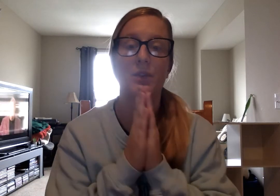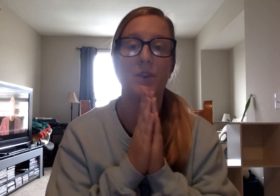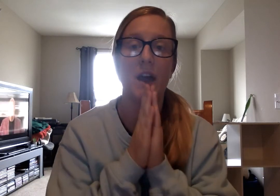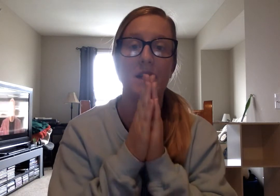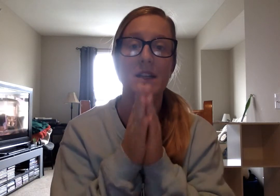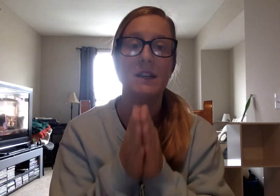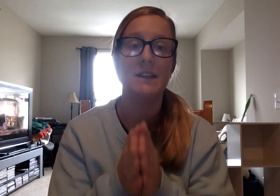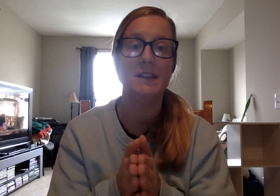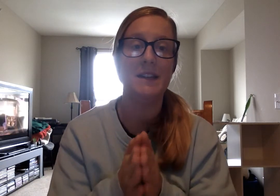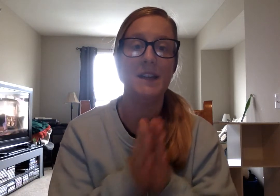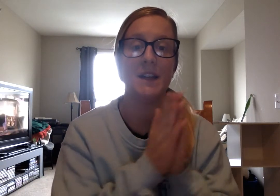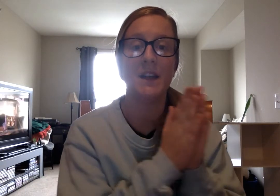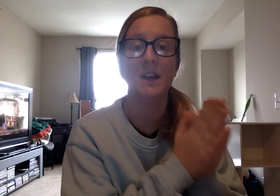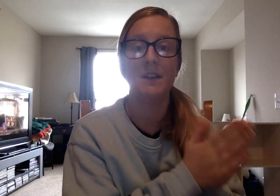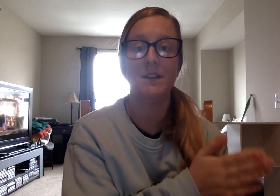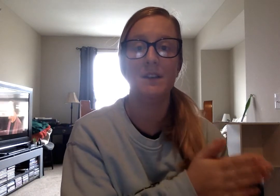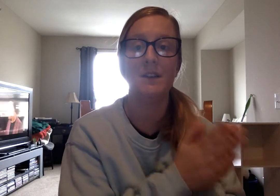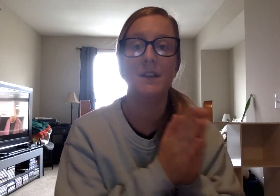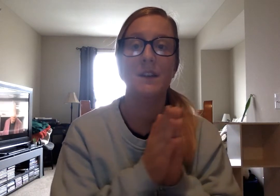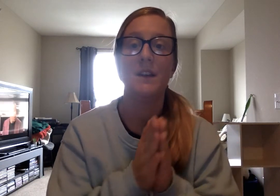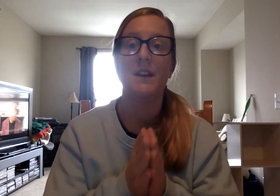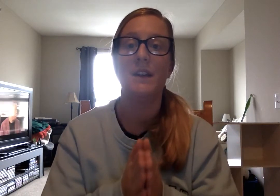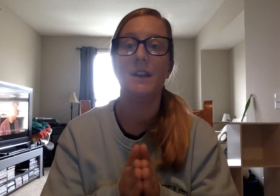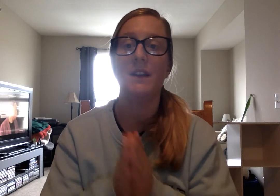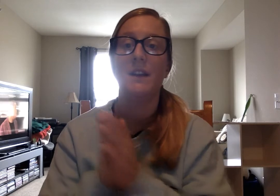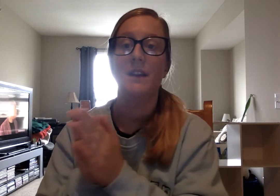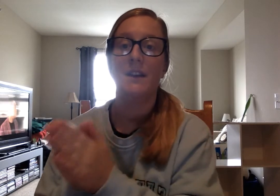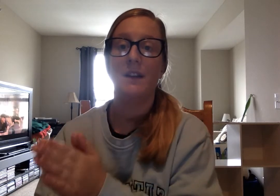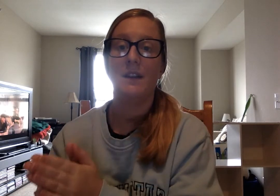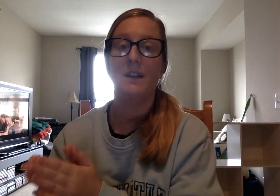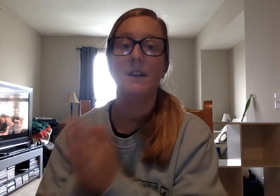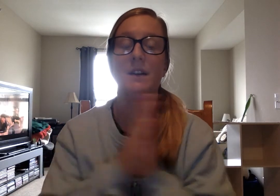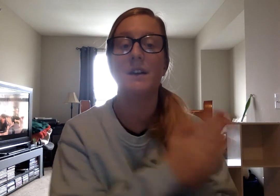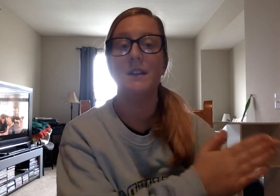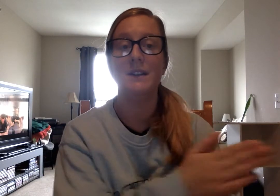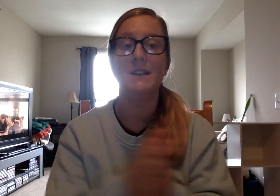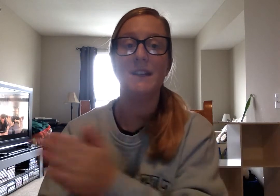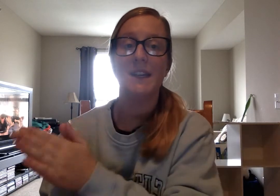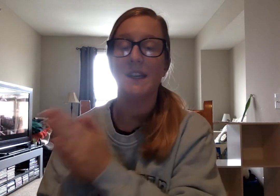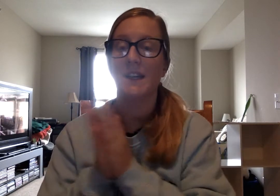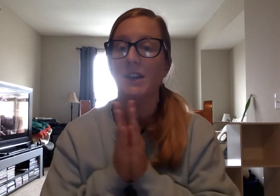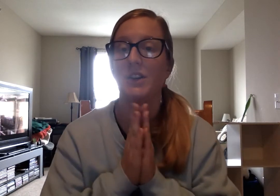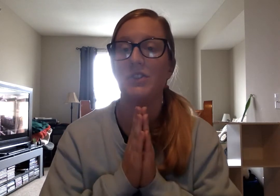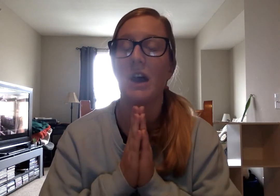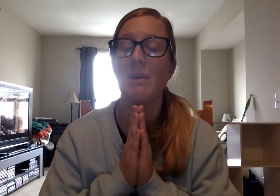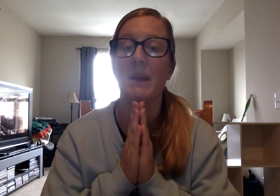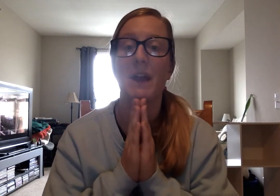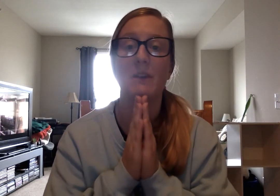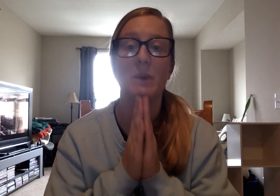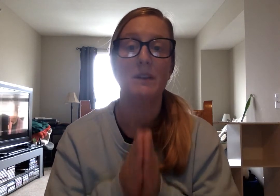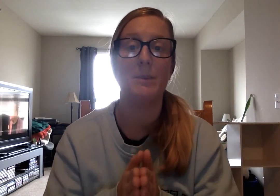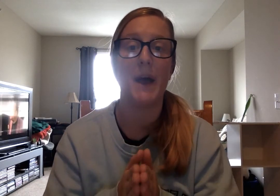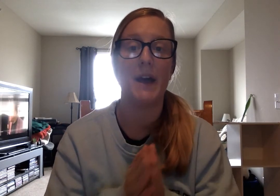Ready? Dig. D-I-G. Dig. Good job. And my last one is peg.